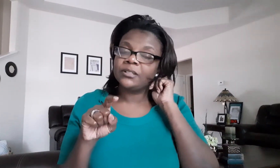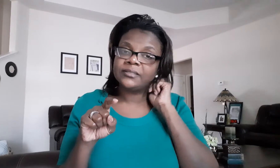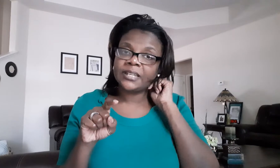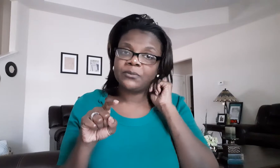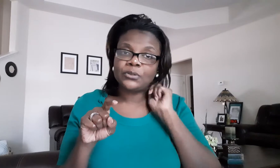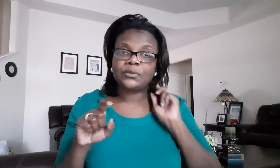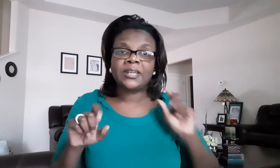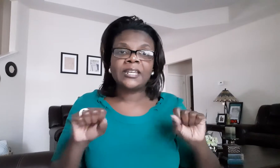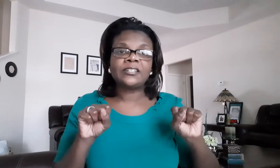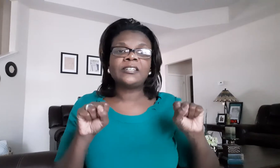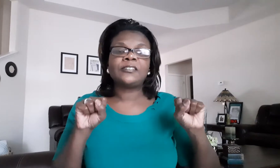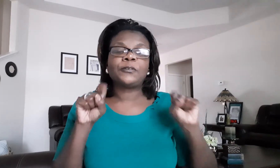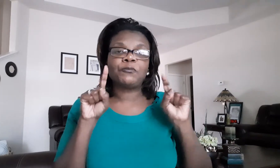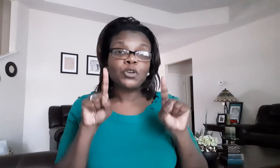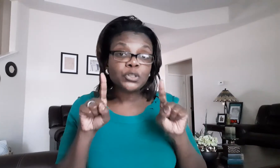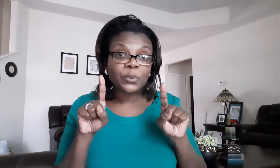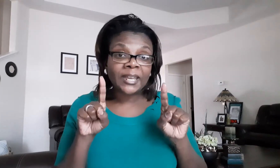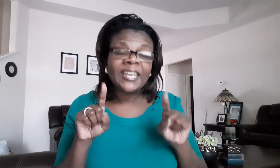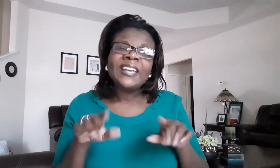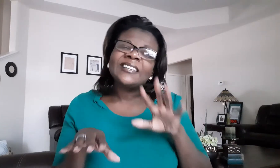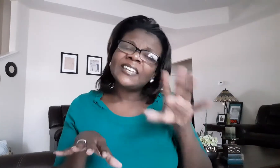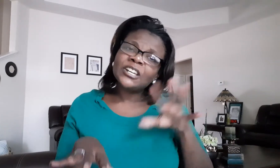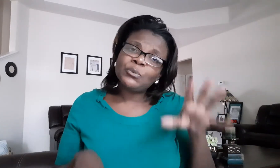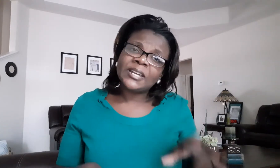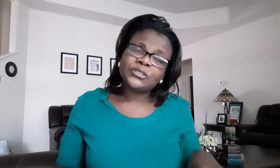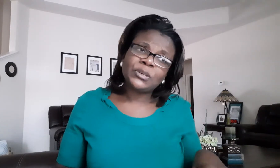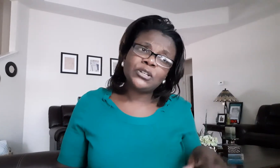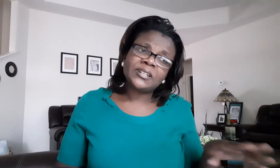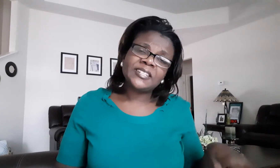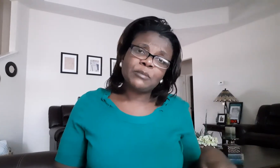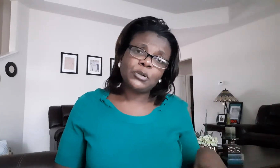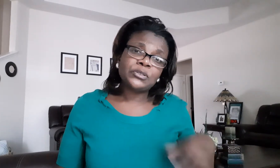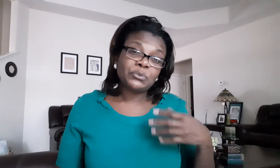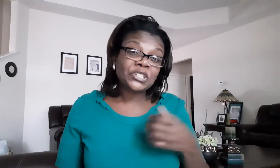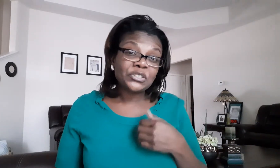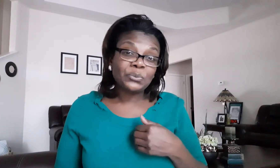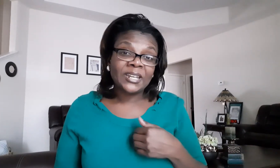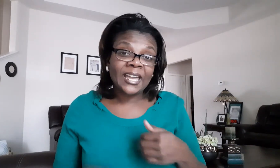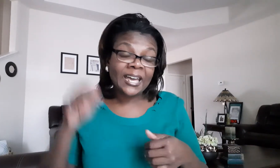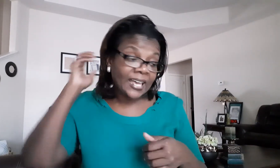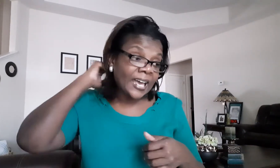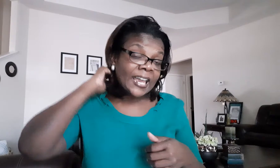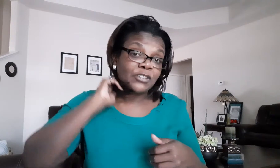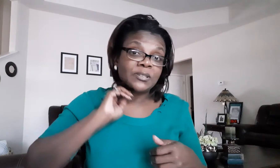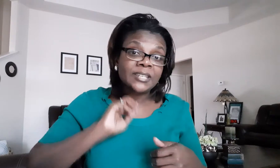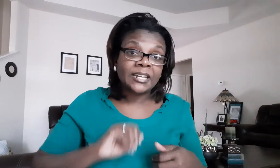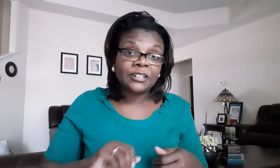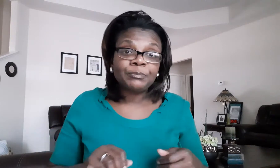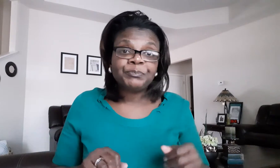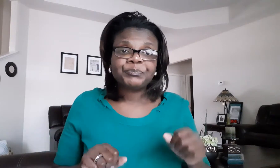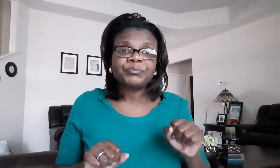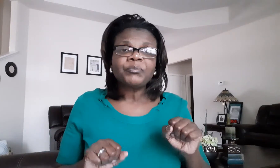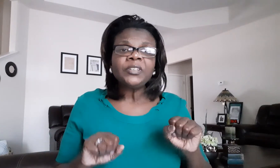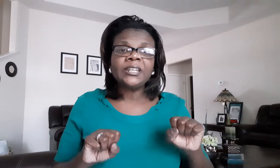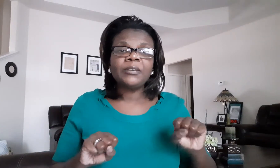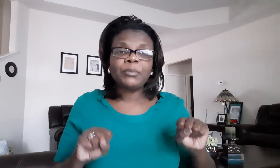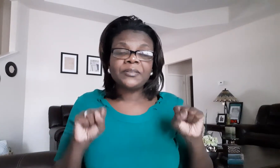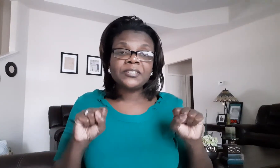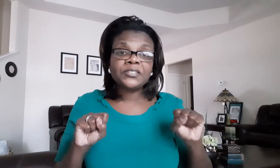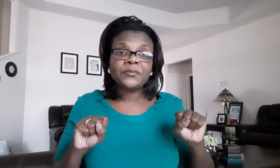looks like first okay the first way the second way is where you're going to see it most and which is the way i i actually sign it but this is the